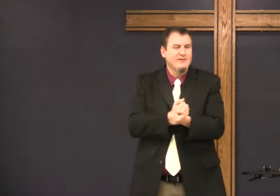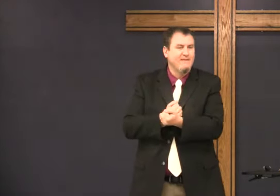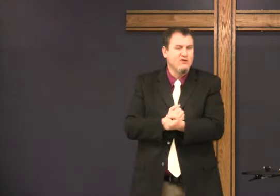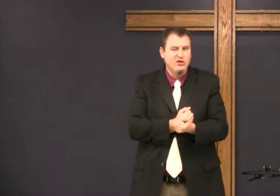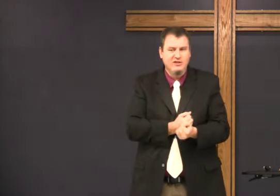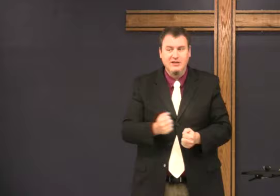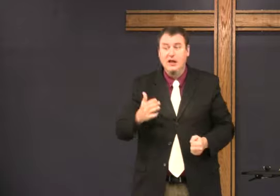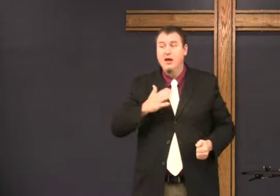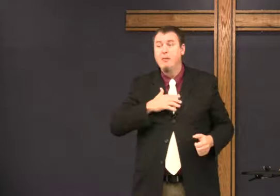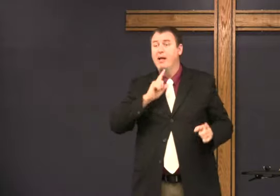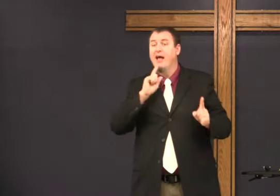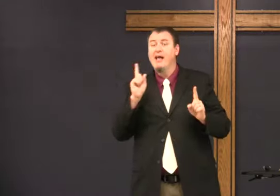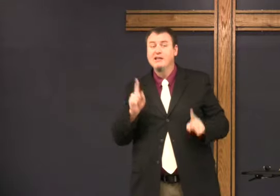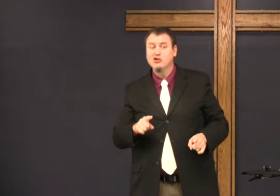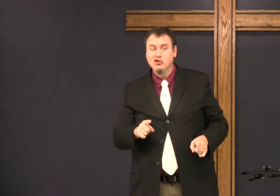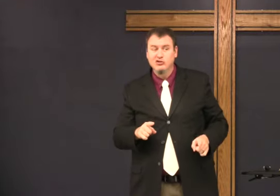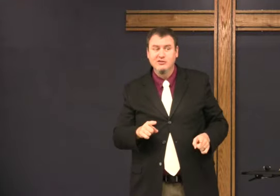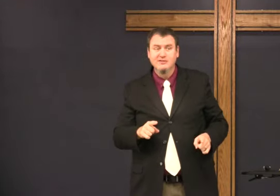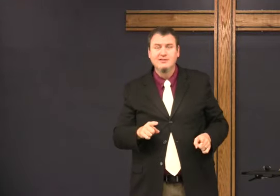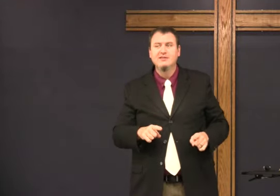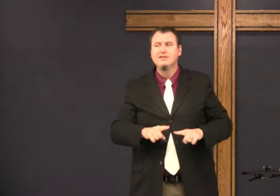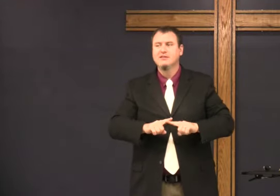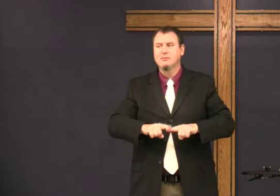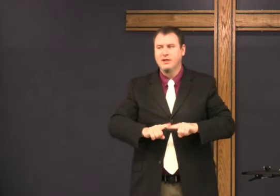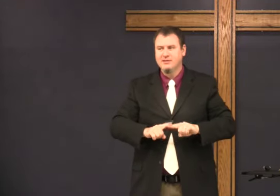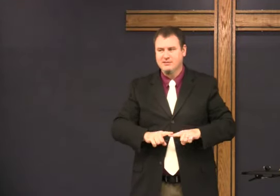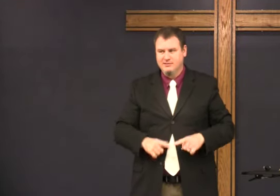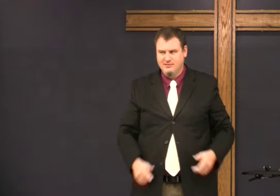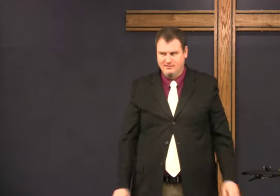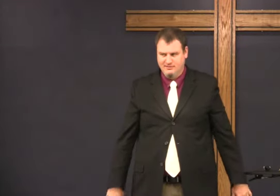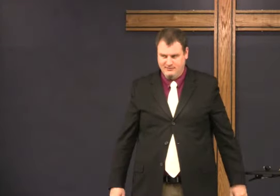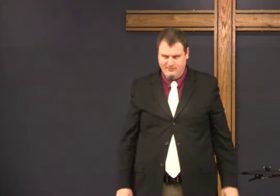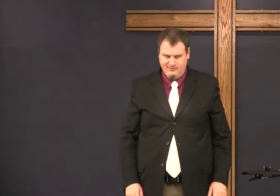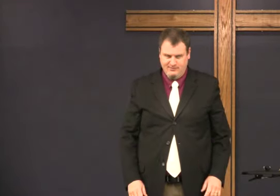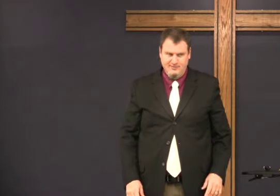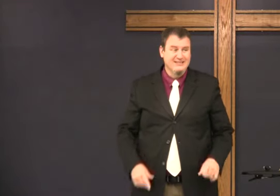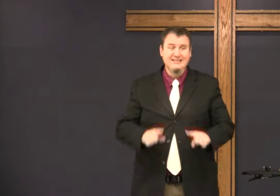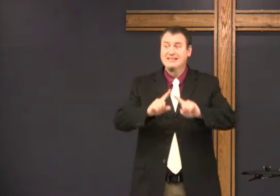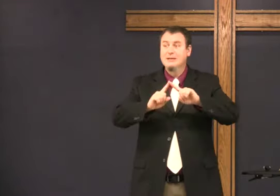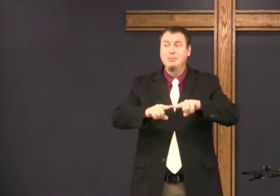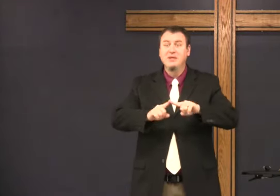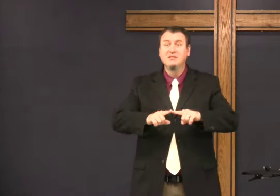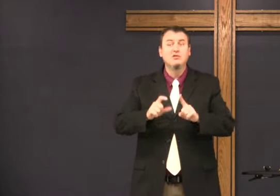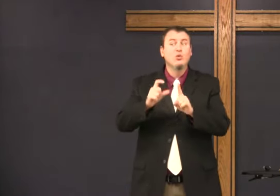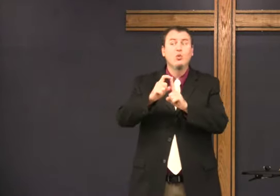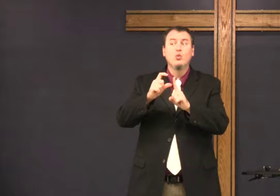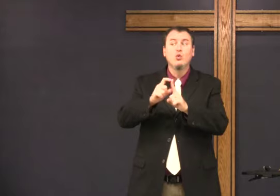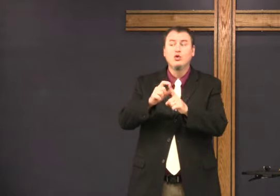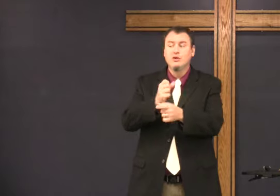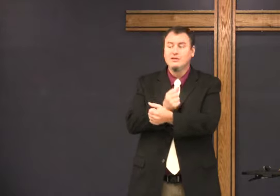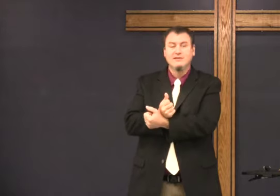Does God support slavery? Does My answer is, it depends. It depends